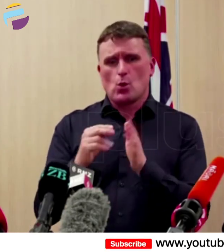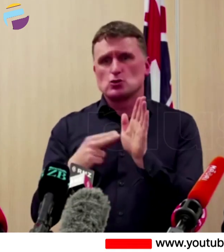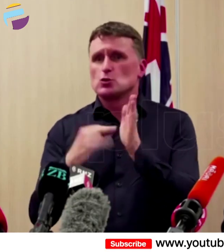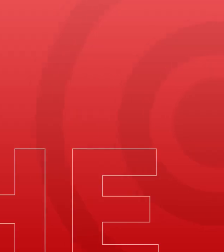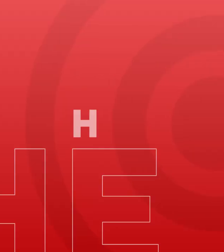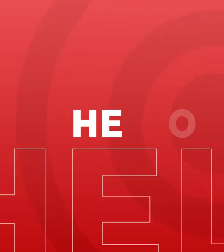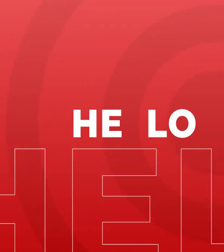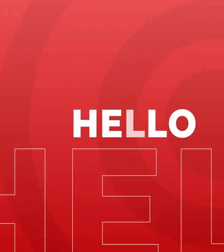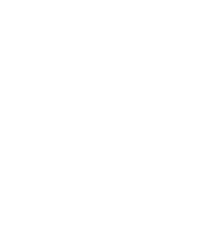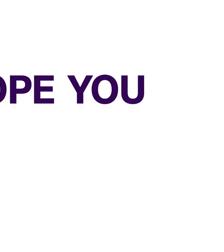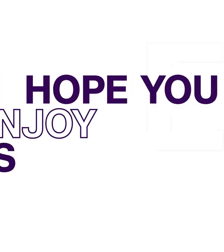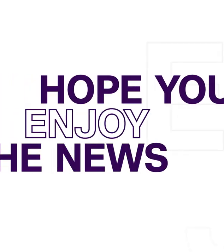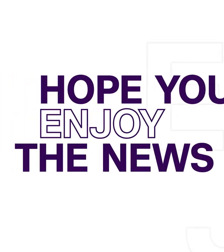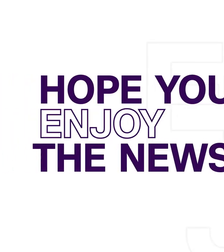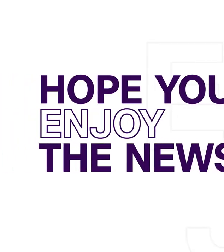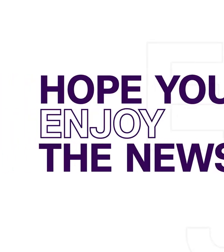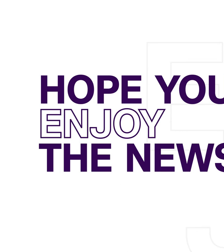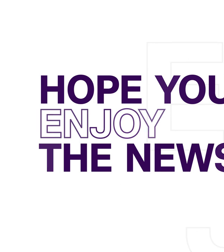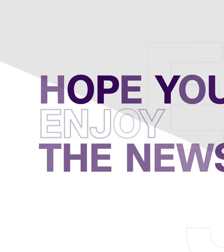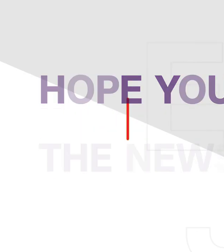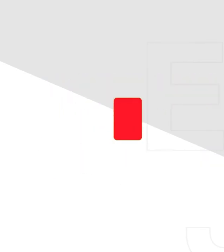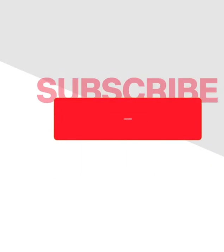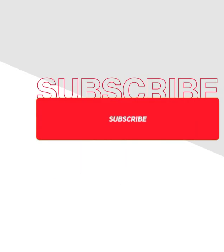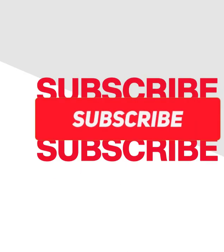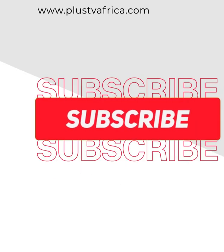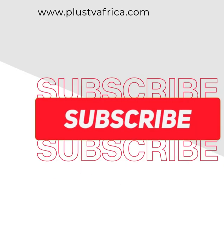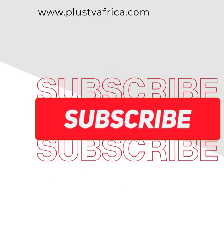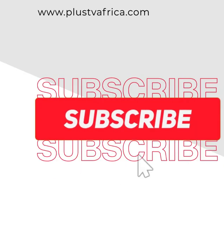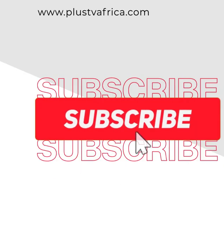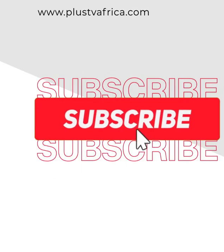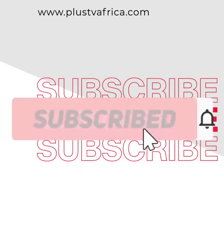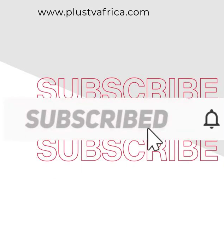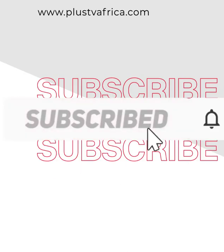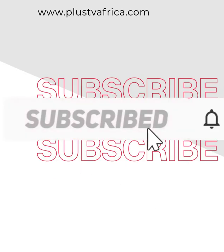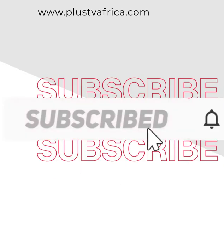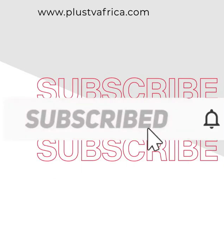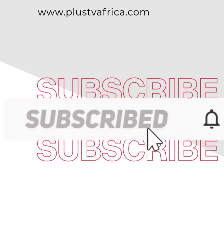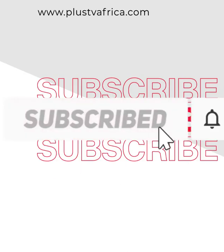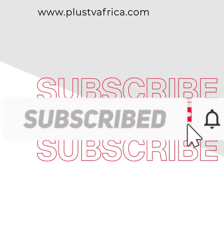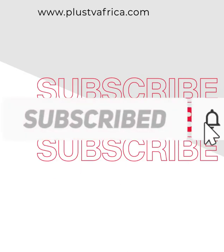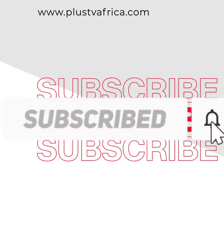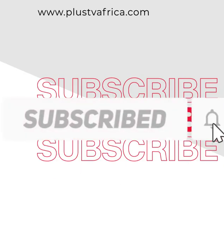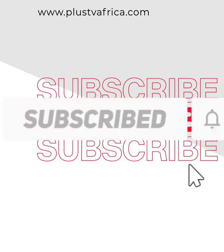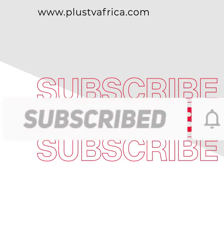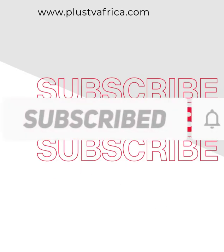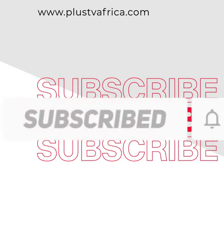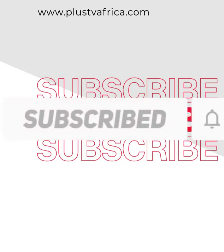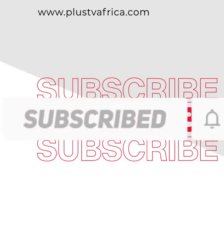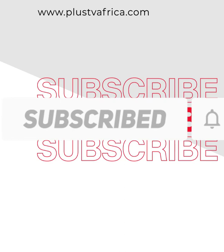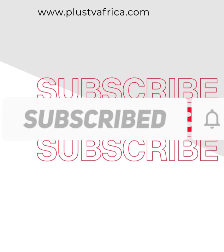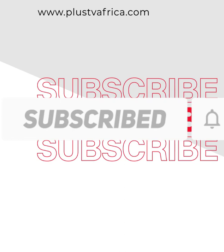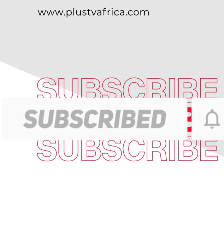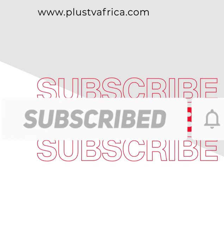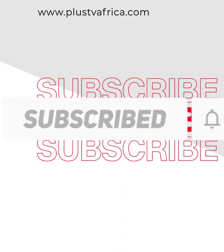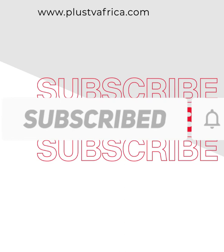contained. Hello. Hope you enjoyed the news. Please do subscribe to our YouTube channel and don't forget to hit the notification